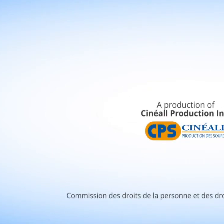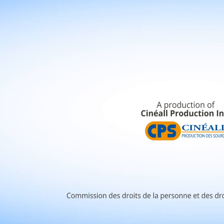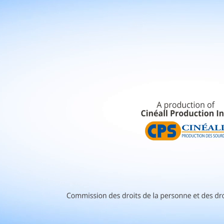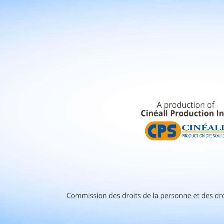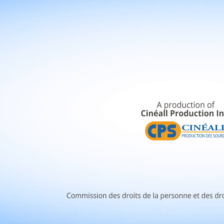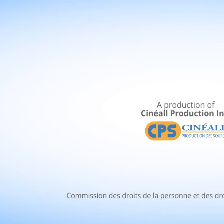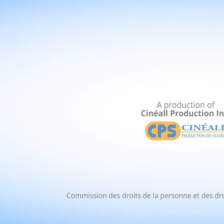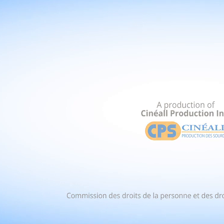Cdpdj.